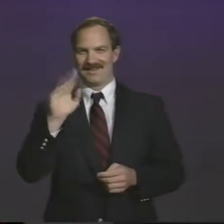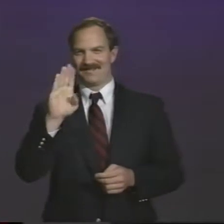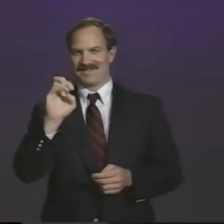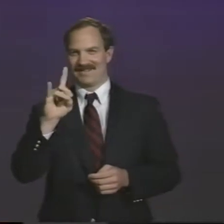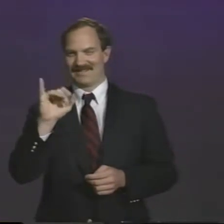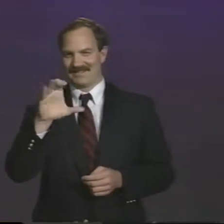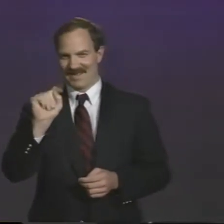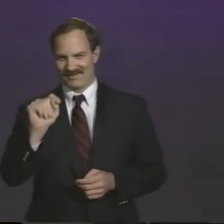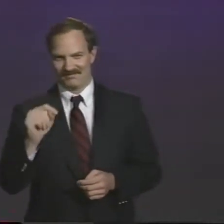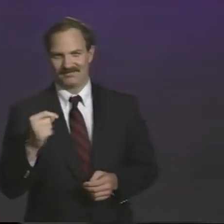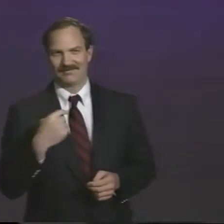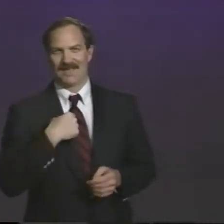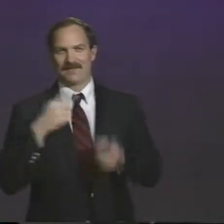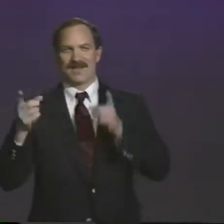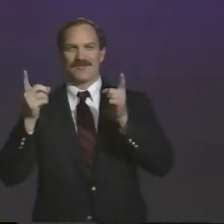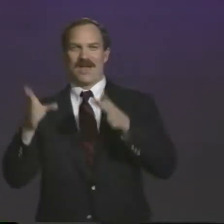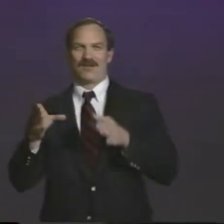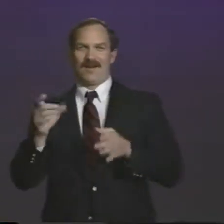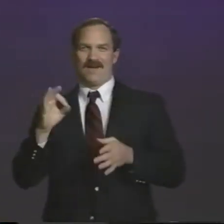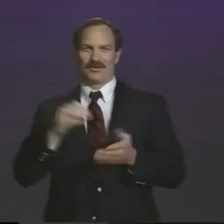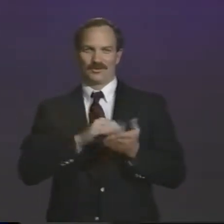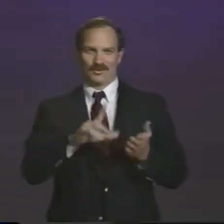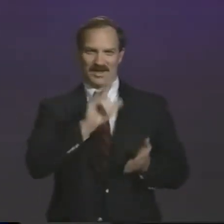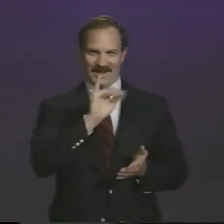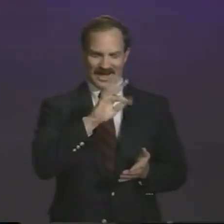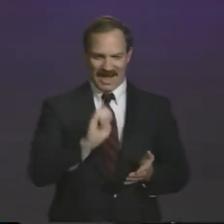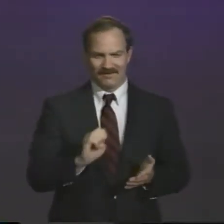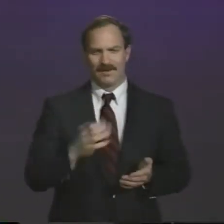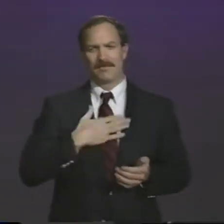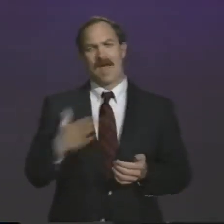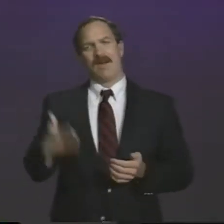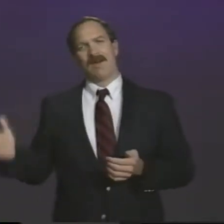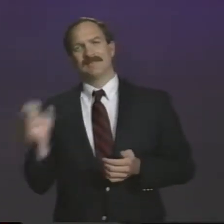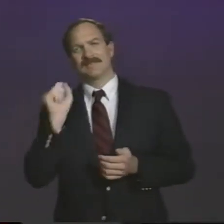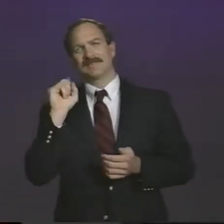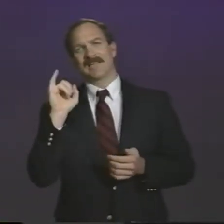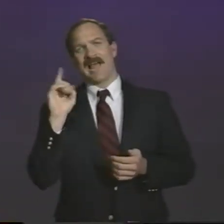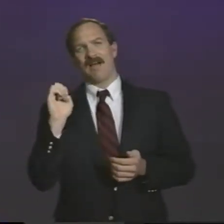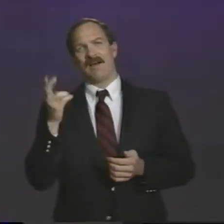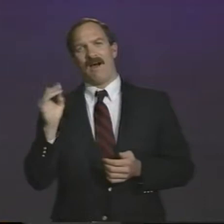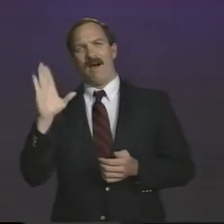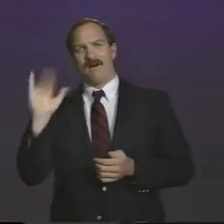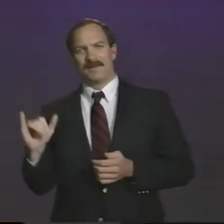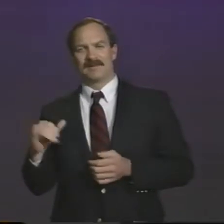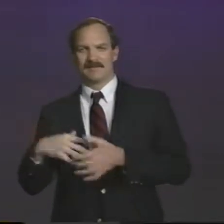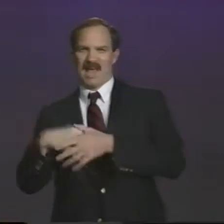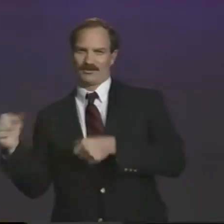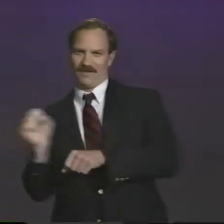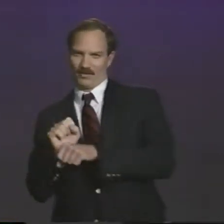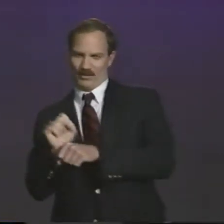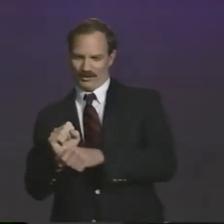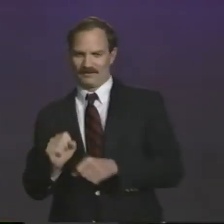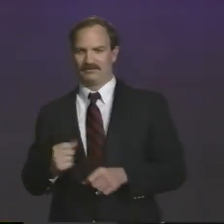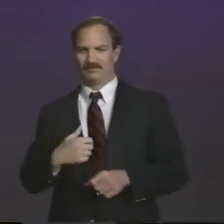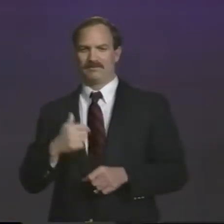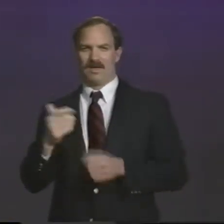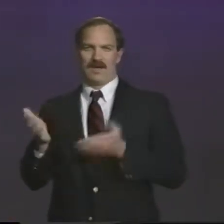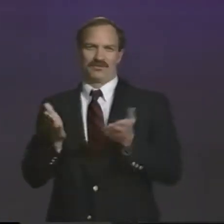Hello, my name is Dwight Benedict. I'm director of student life. And as a side hobby, outside of my